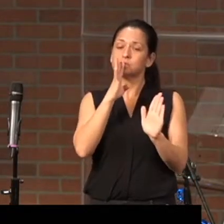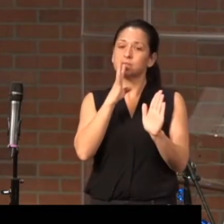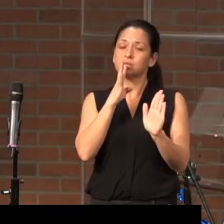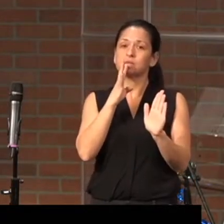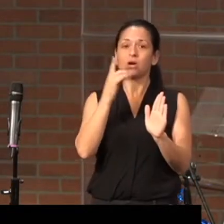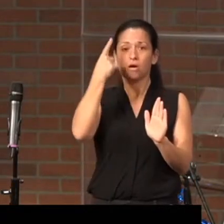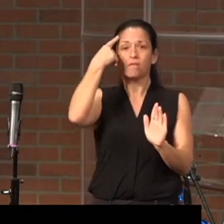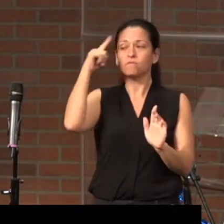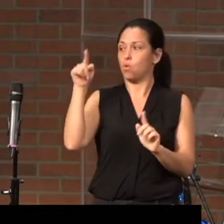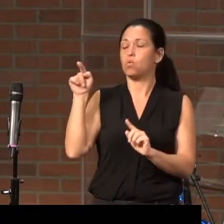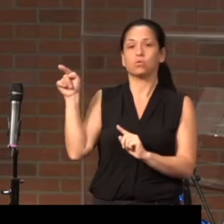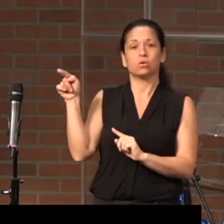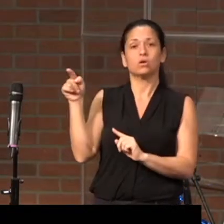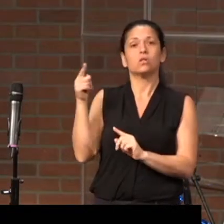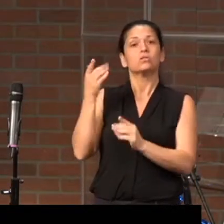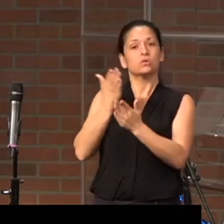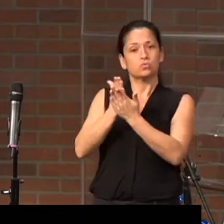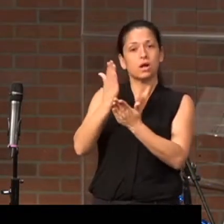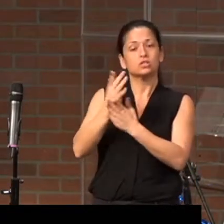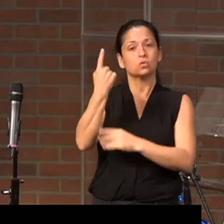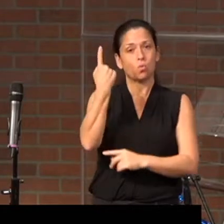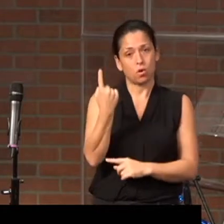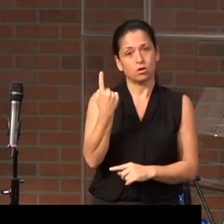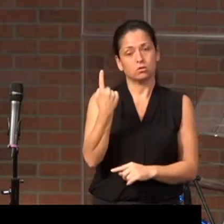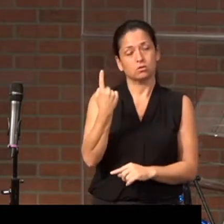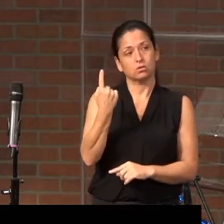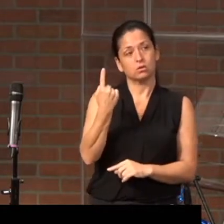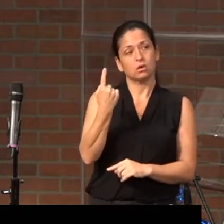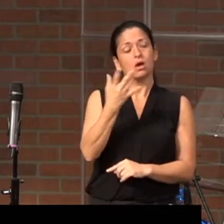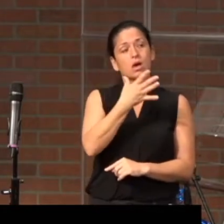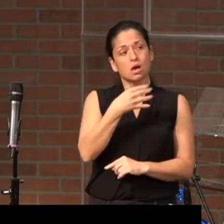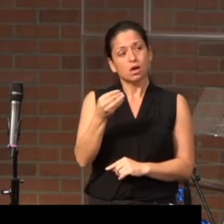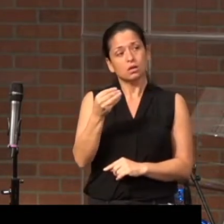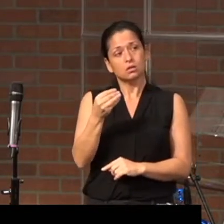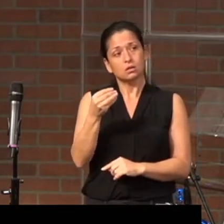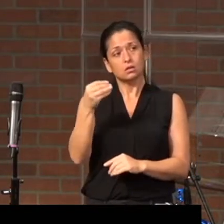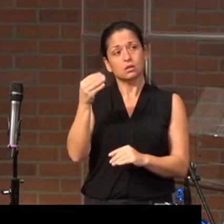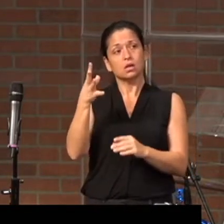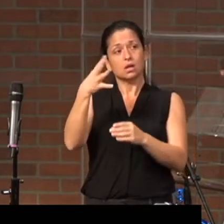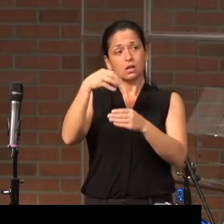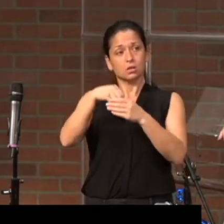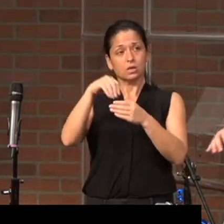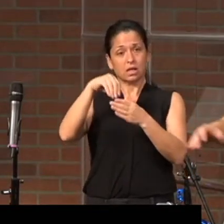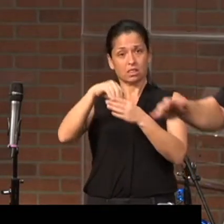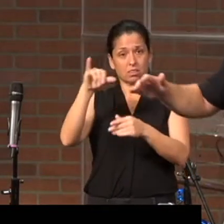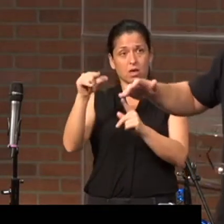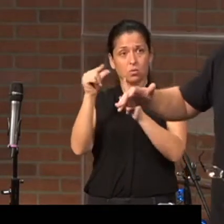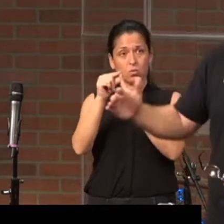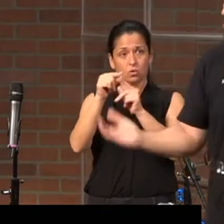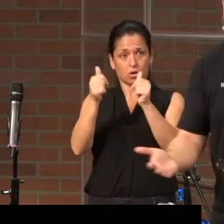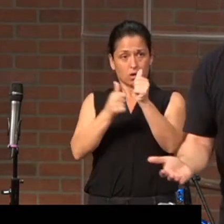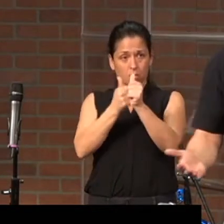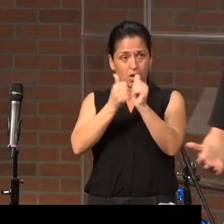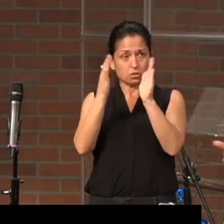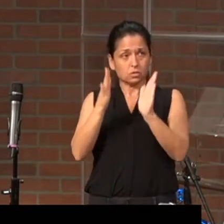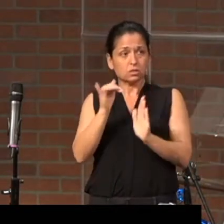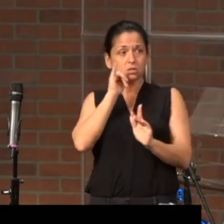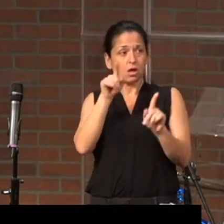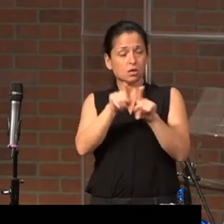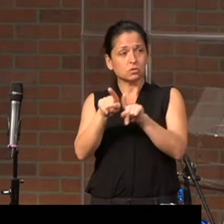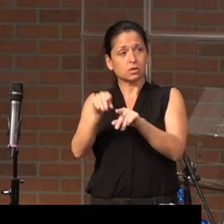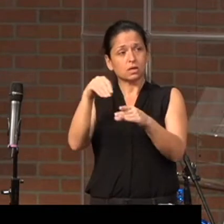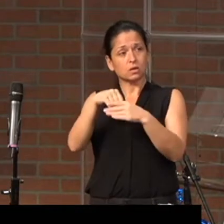of the righteous one. And included in that word apostle is also at work.